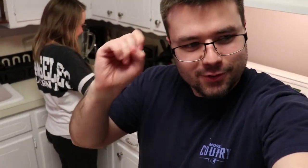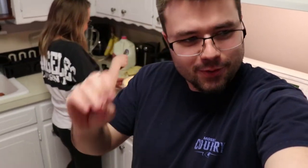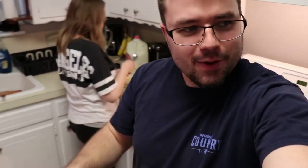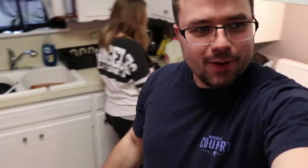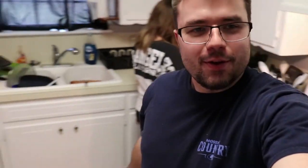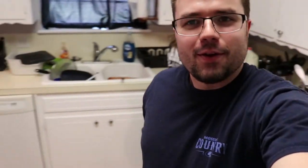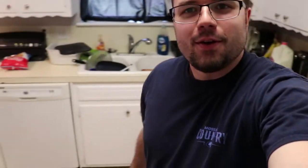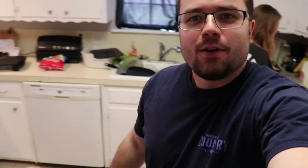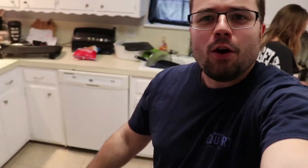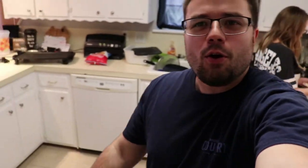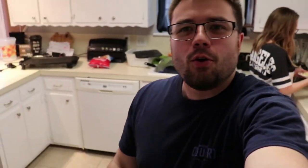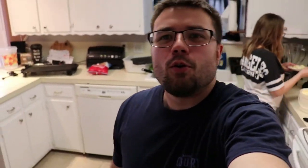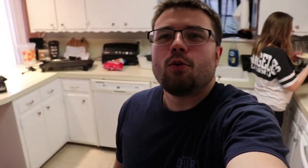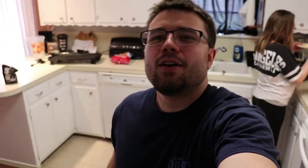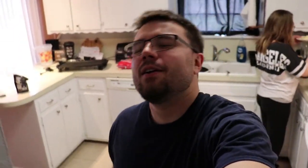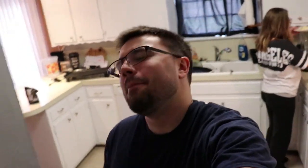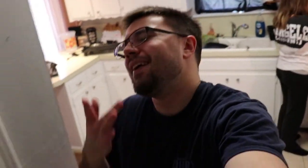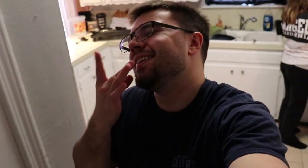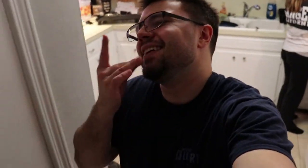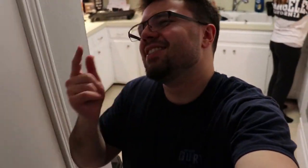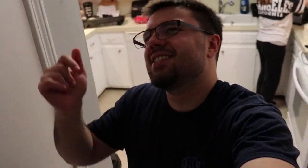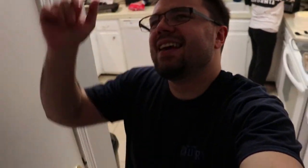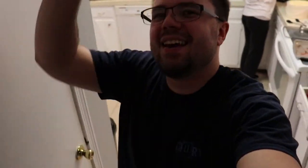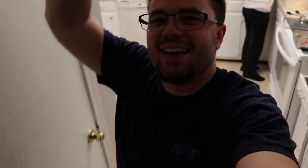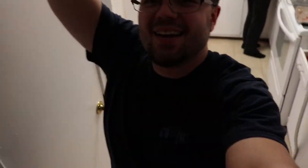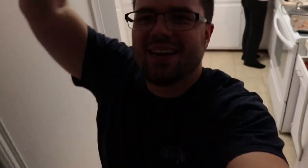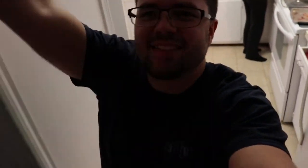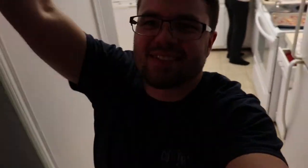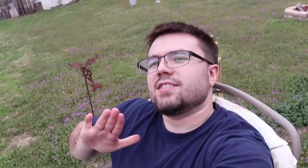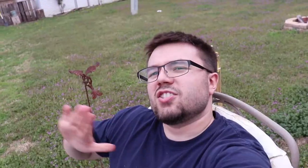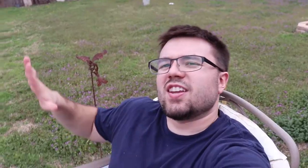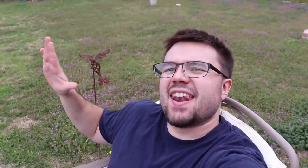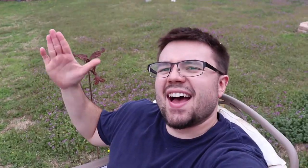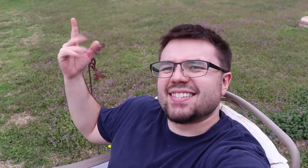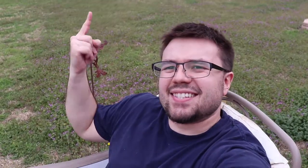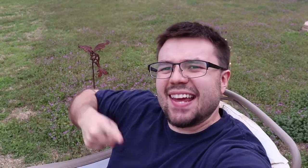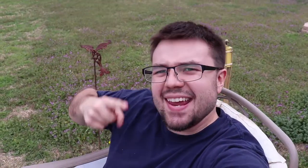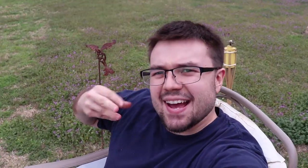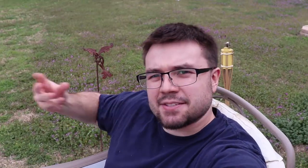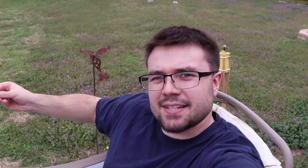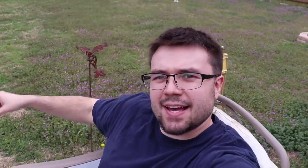so oh we're gonna be delicious such a nice day outside